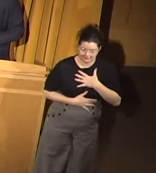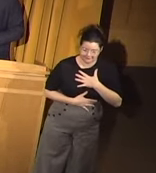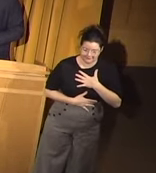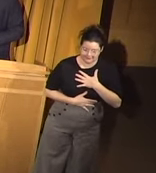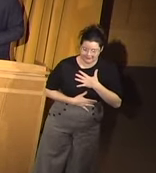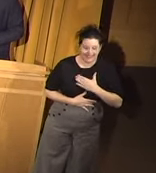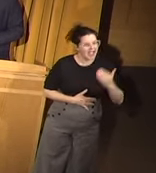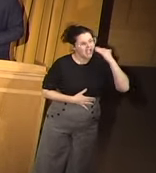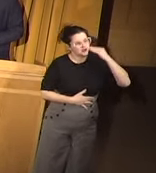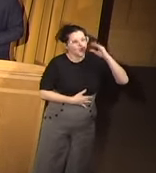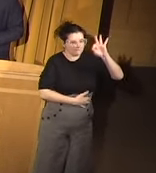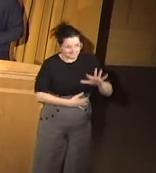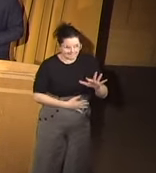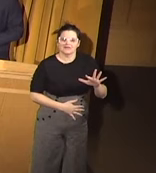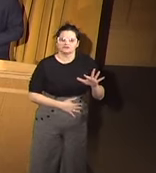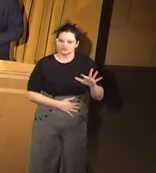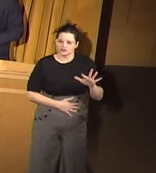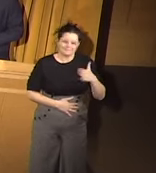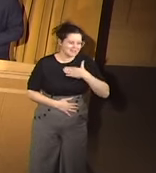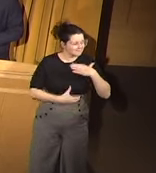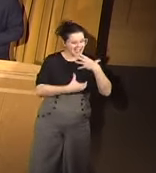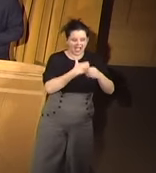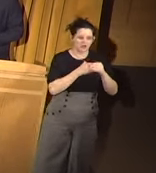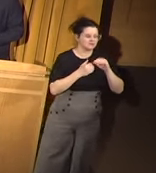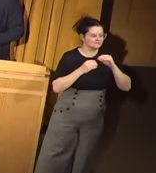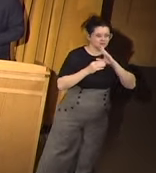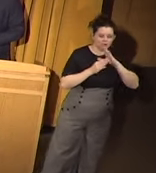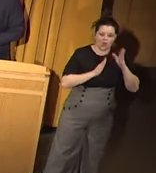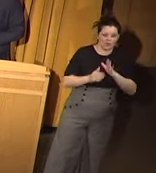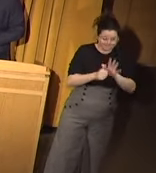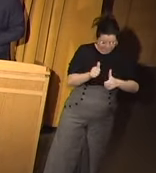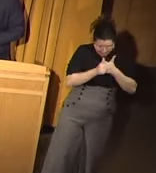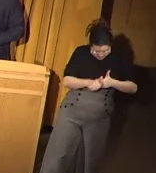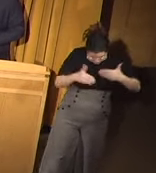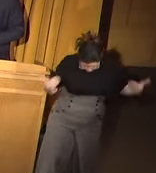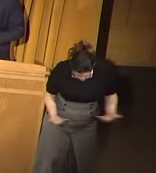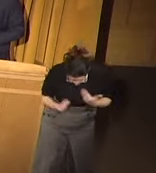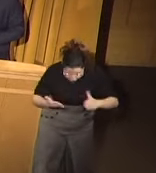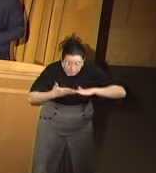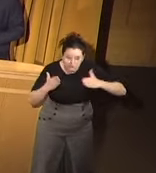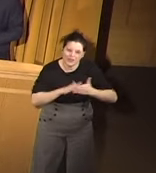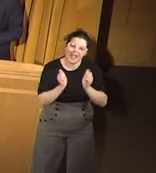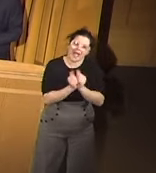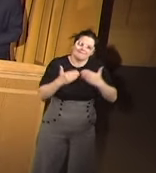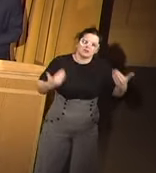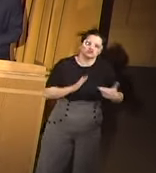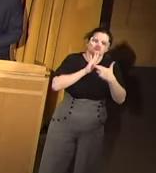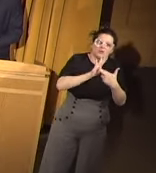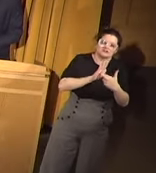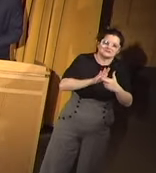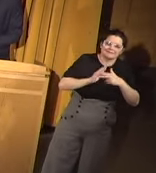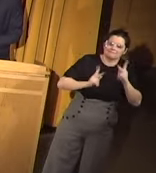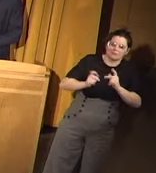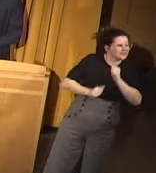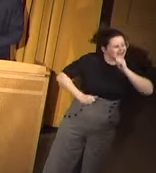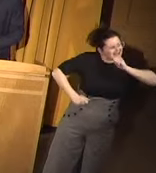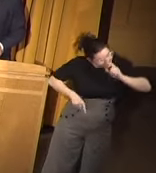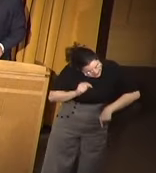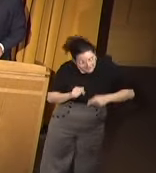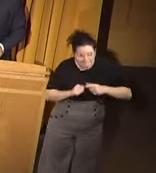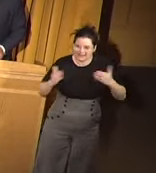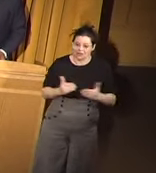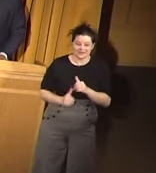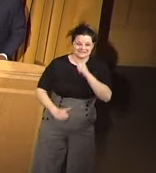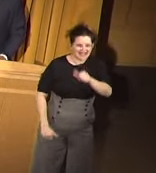And I know I'm a pastor. I may be out of order, but I'm not an owner for the community. I'm here to represent those who cannot be here. This is